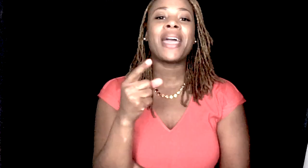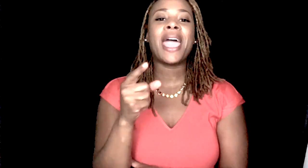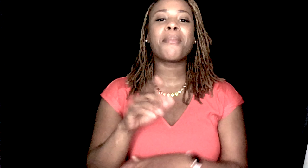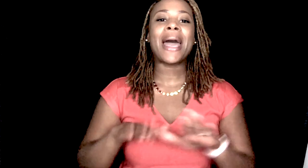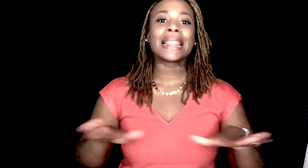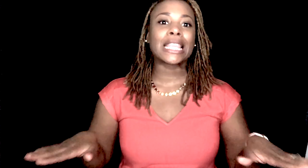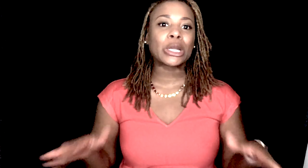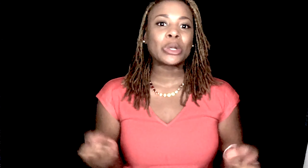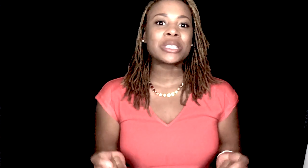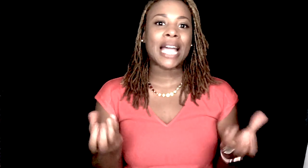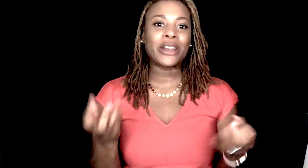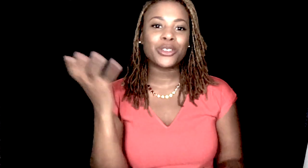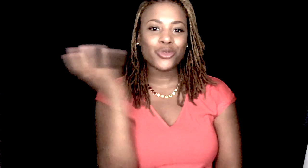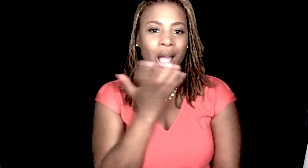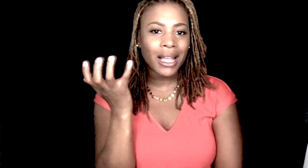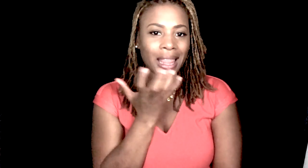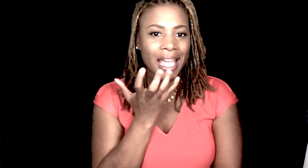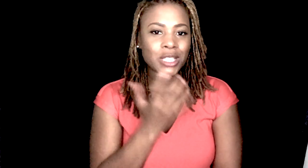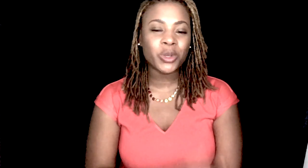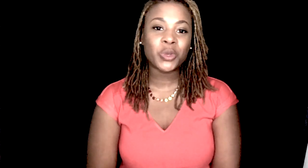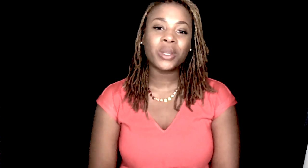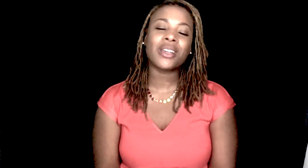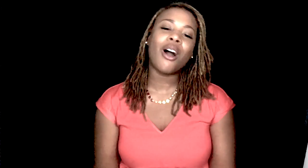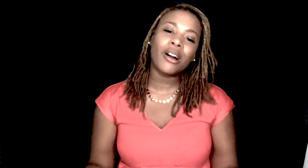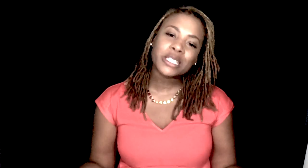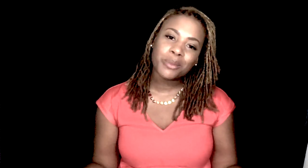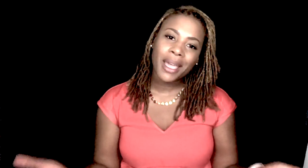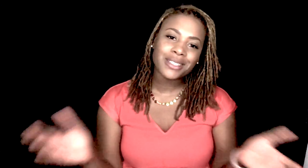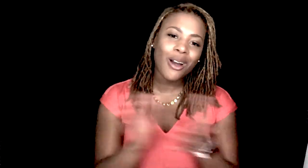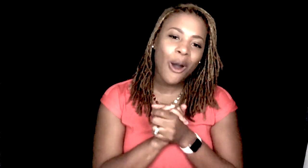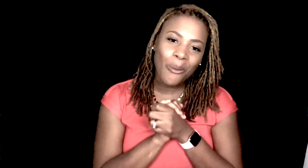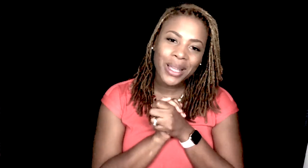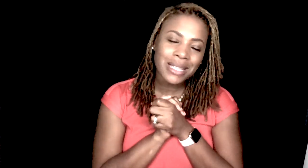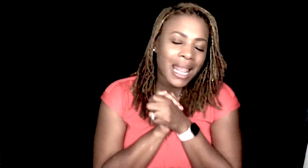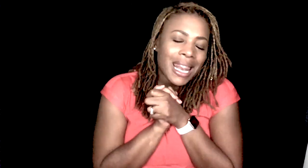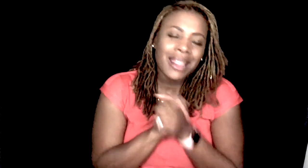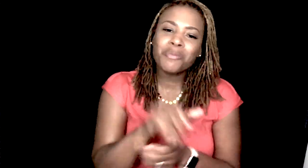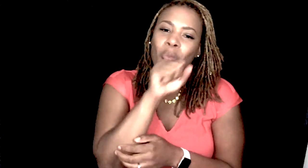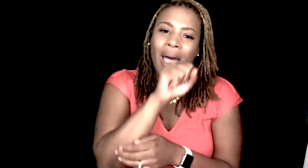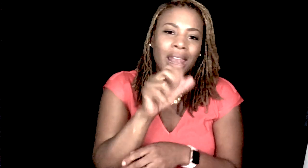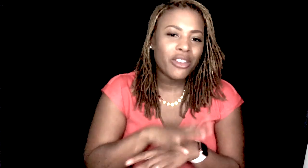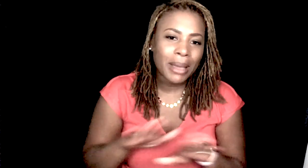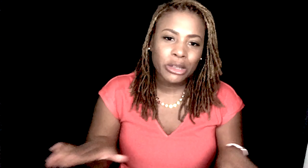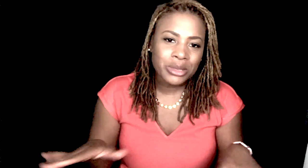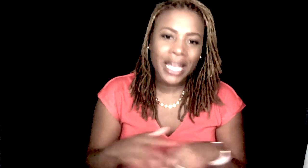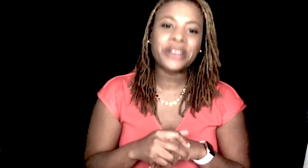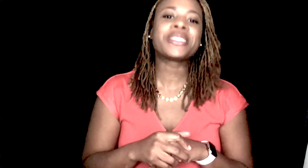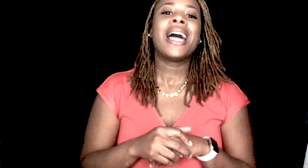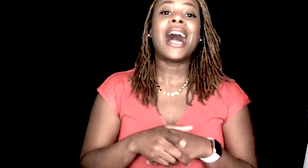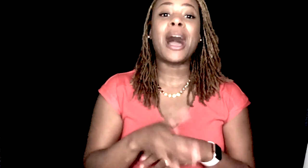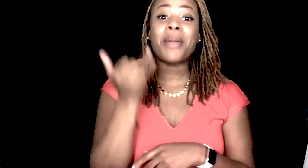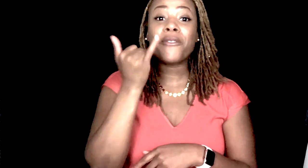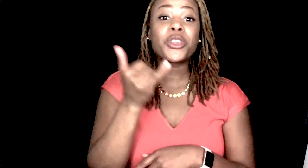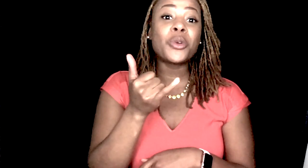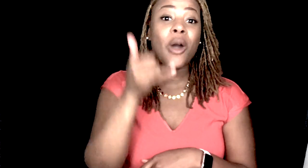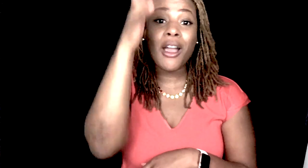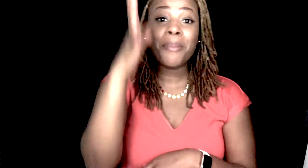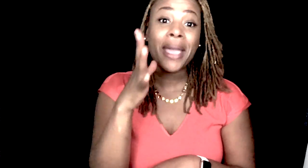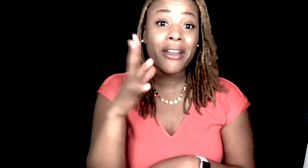had my little signers rock class, which was awesome as always. I love my little signers. If you are a parent